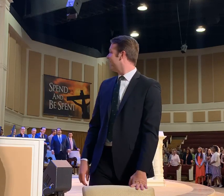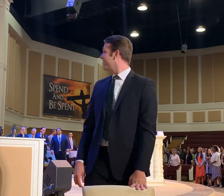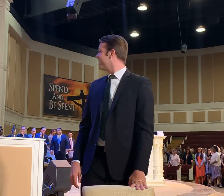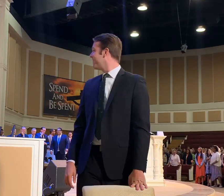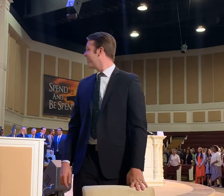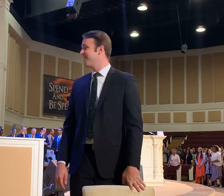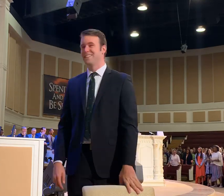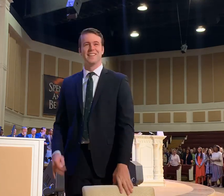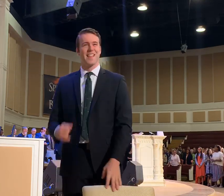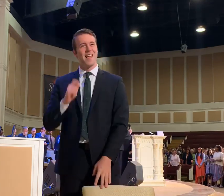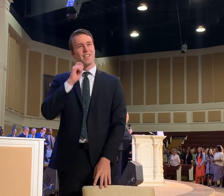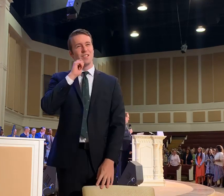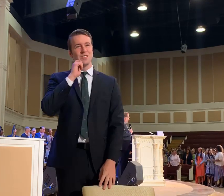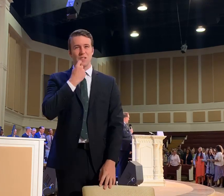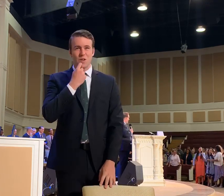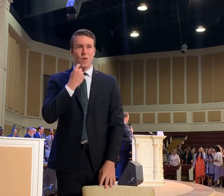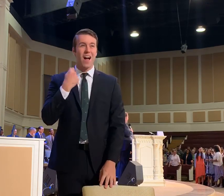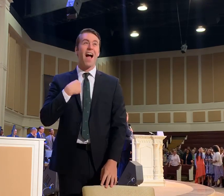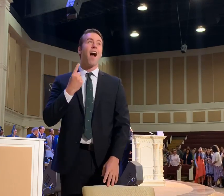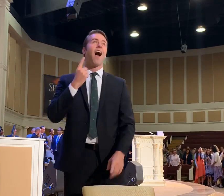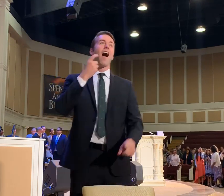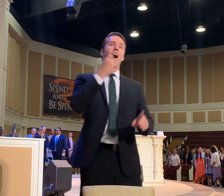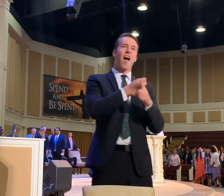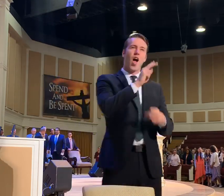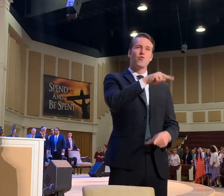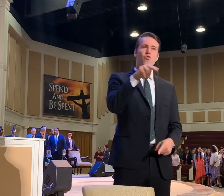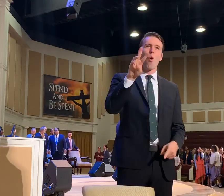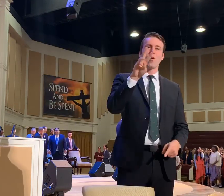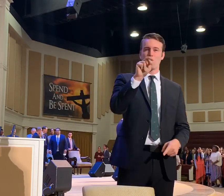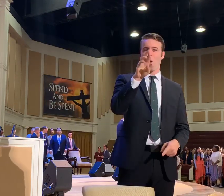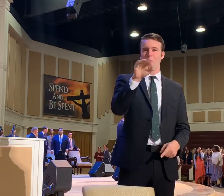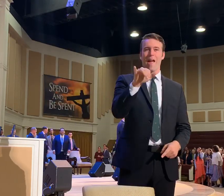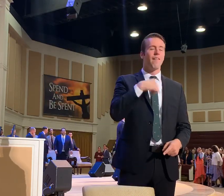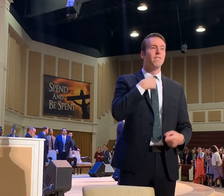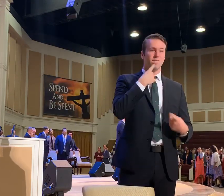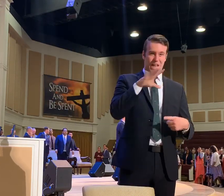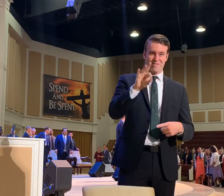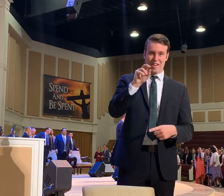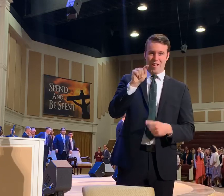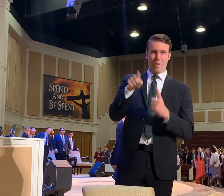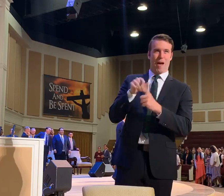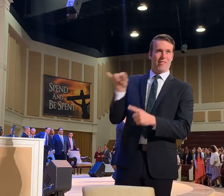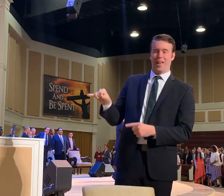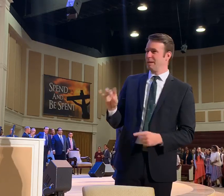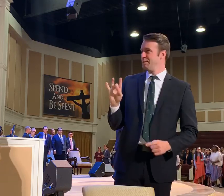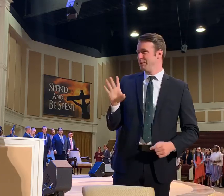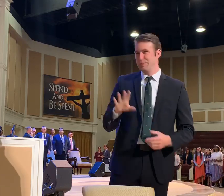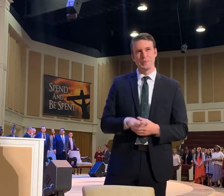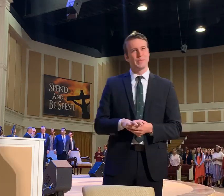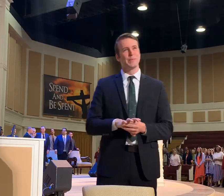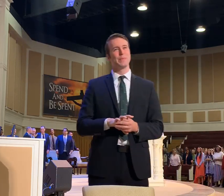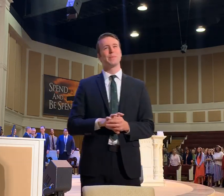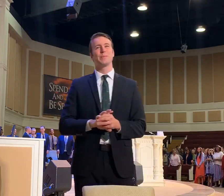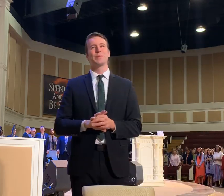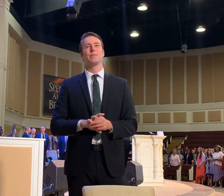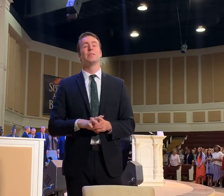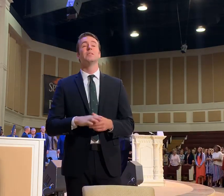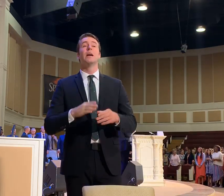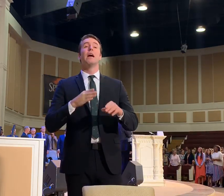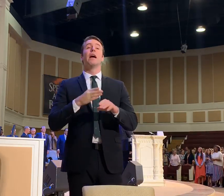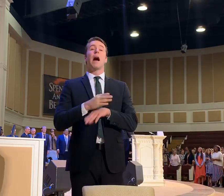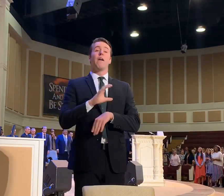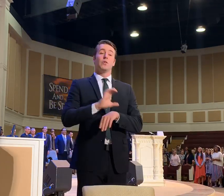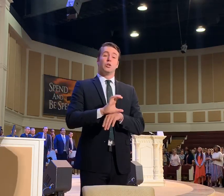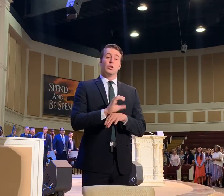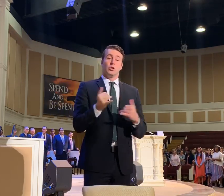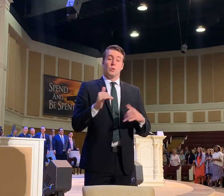that's just kind of cool. because I had to go to Norway to find out. And you should find out. Hey, after church